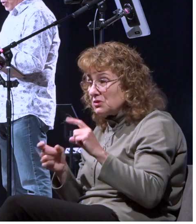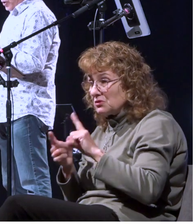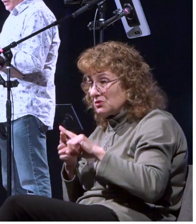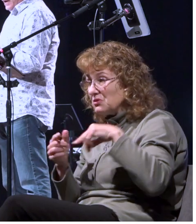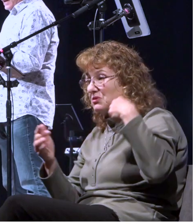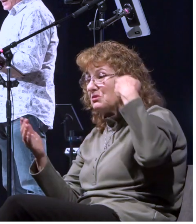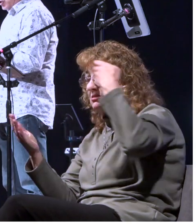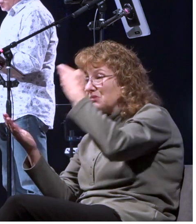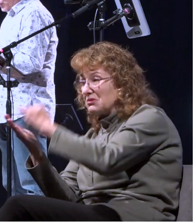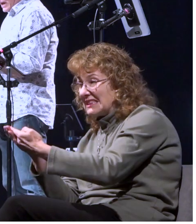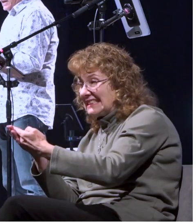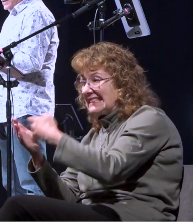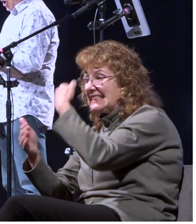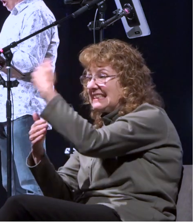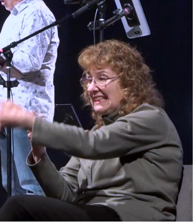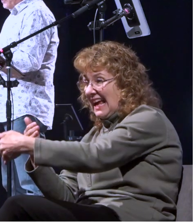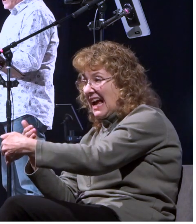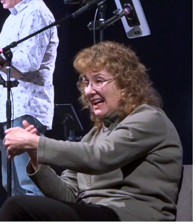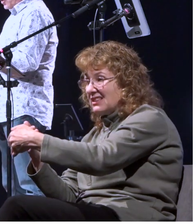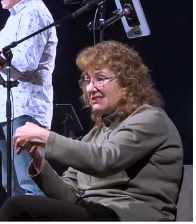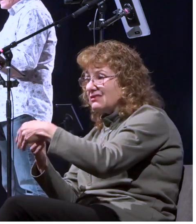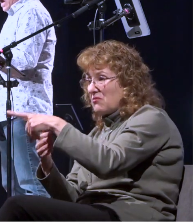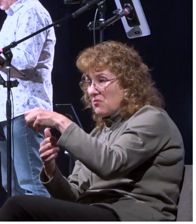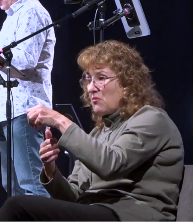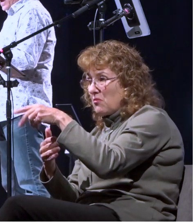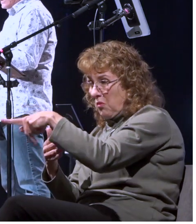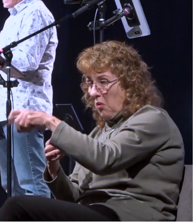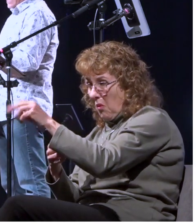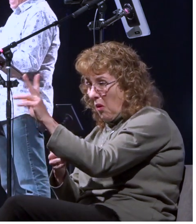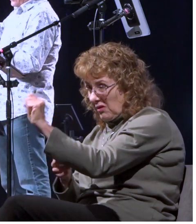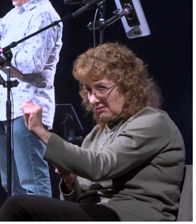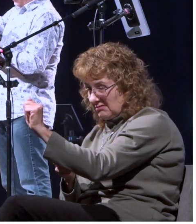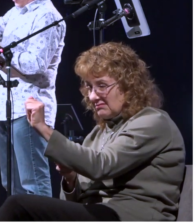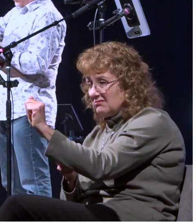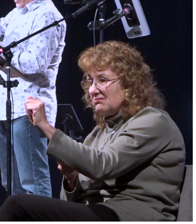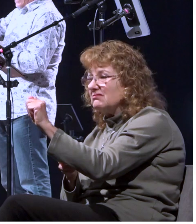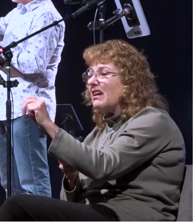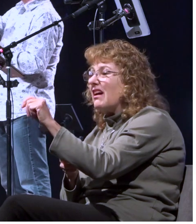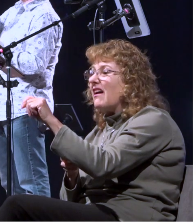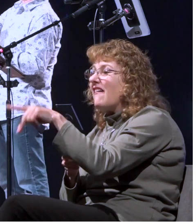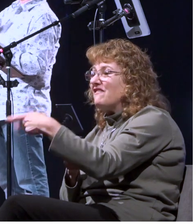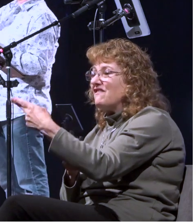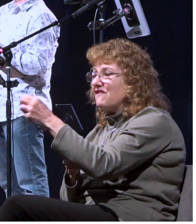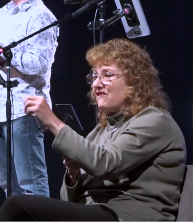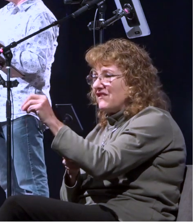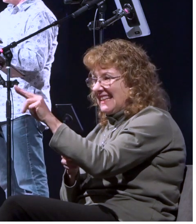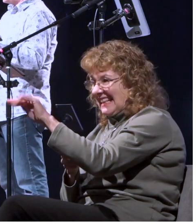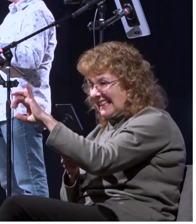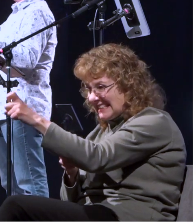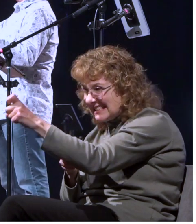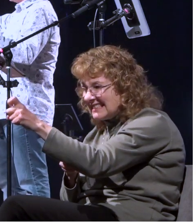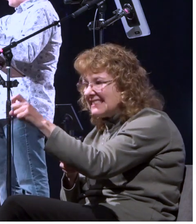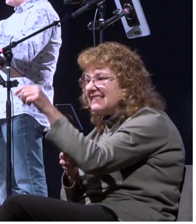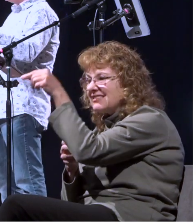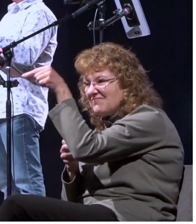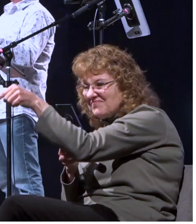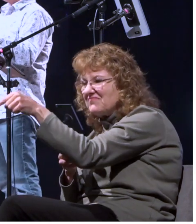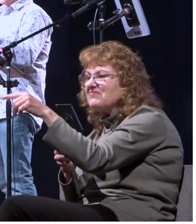harbor in crete opening toward the southwest and the northwest and winter there in other words the openings to the